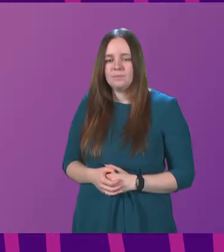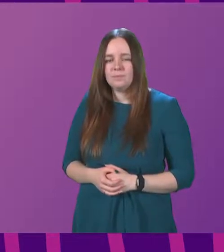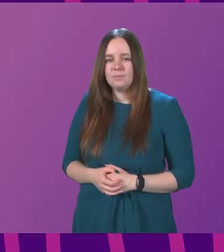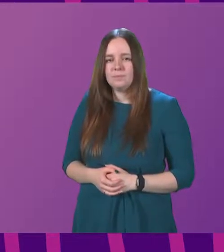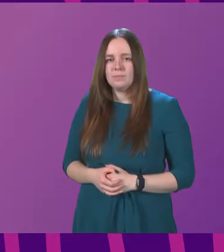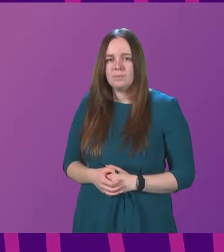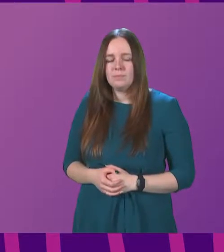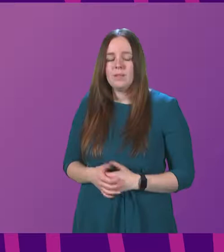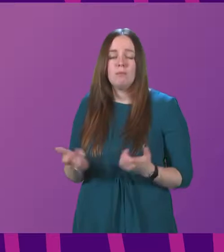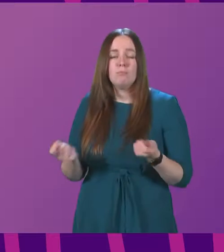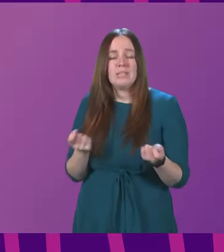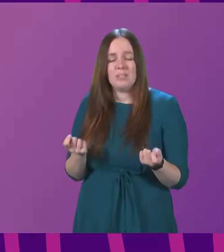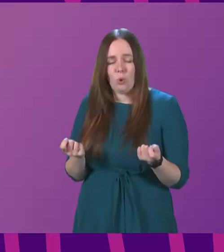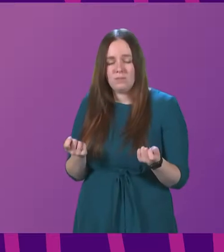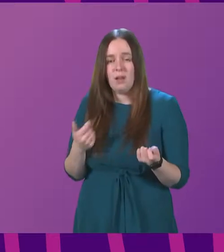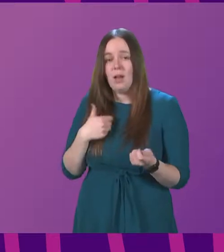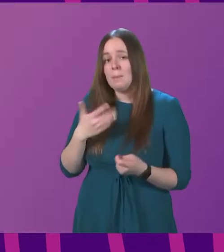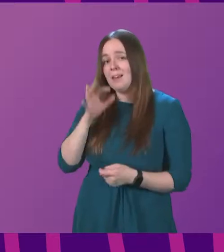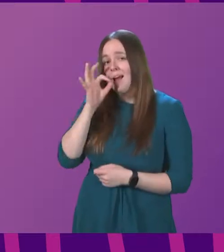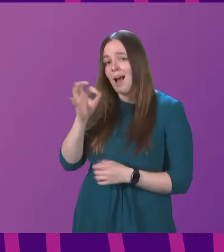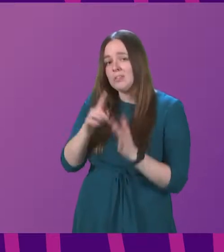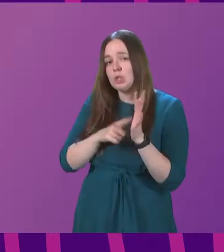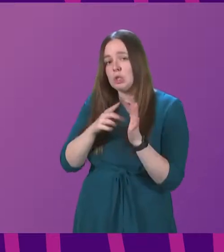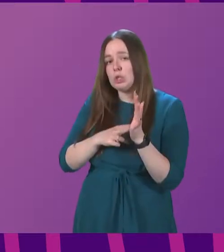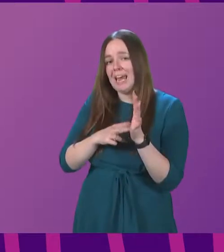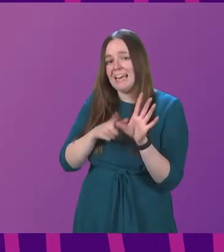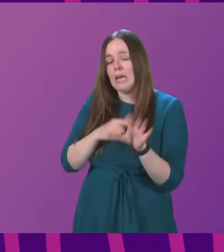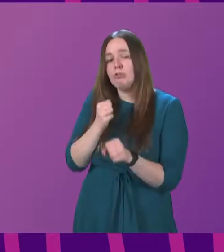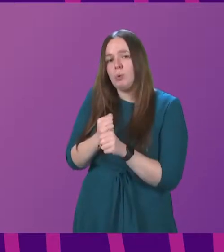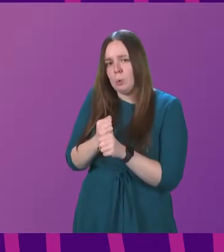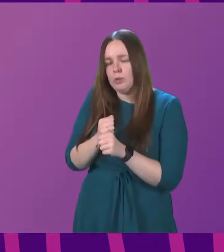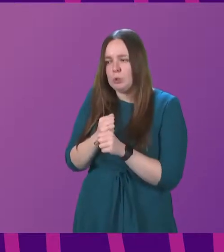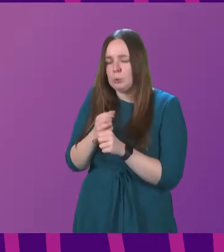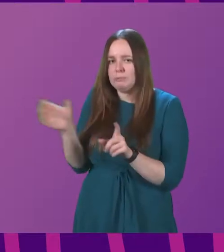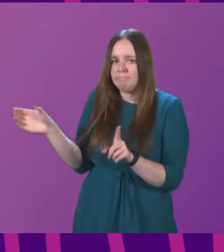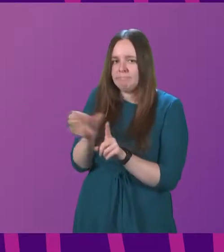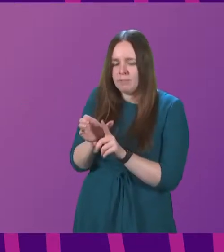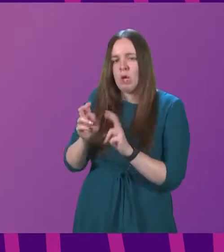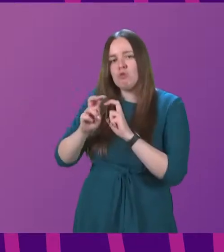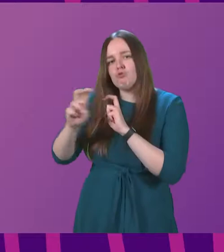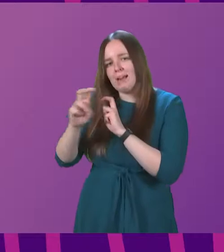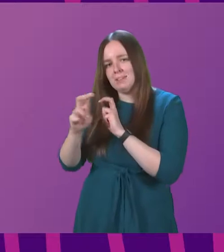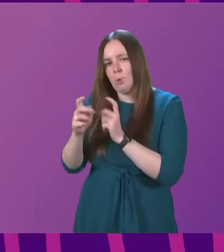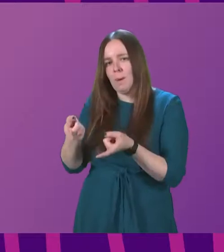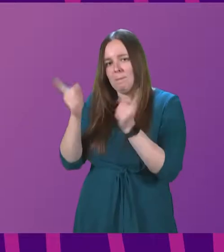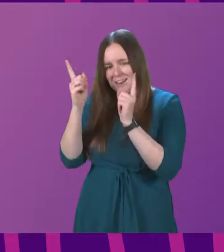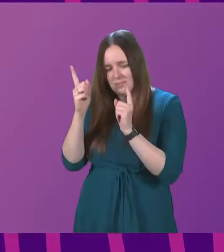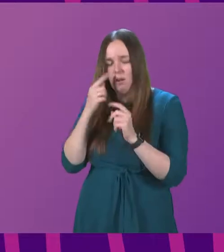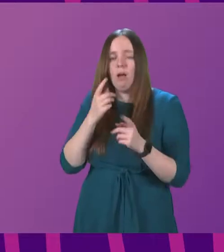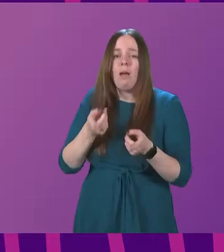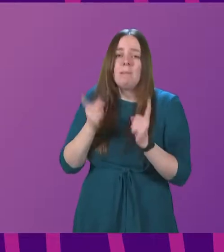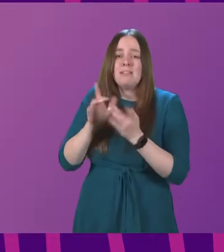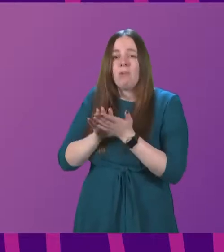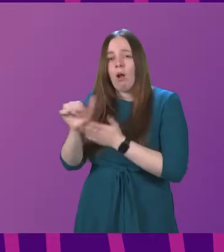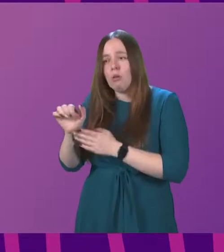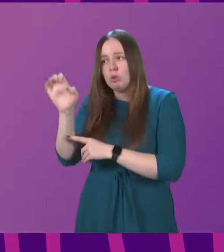President Officer, I have asked Jenny Goruth to take on the role of Transport Minister. As Minister for Culture, Europe